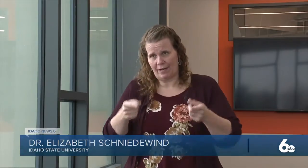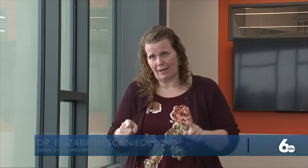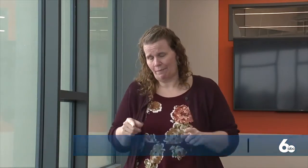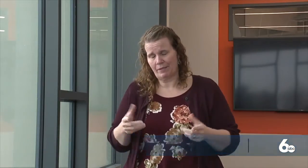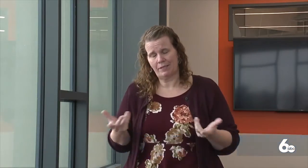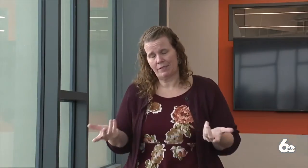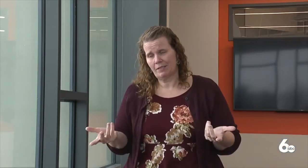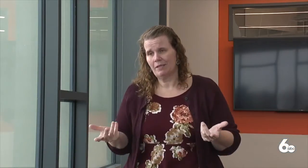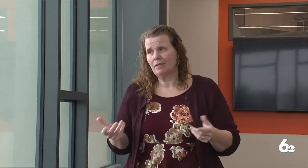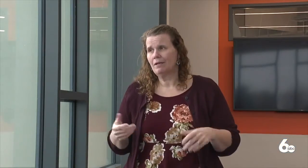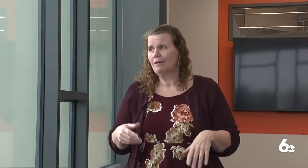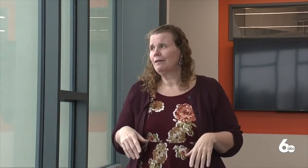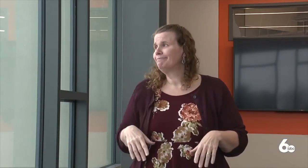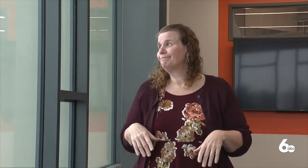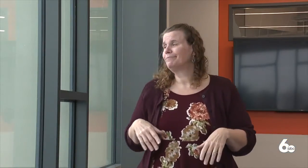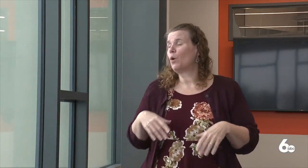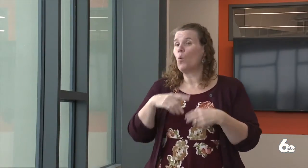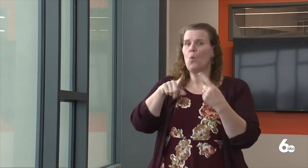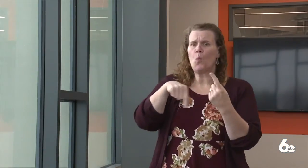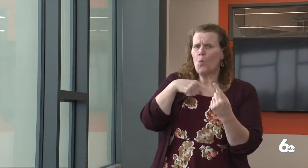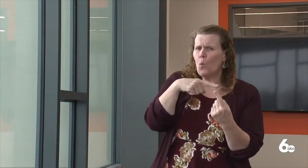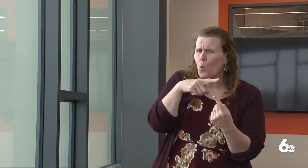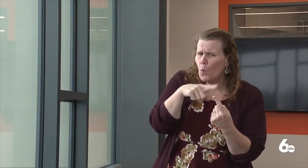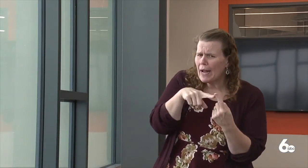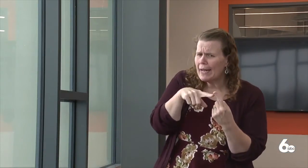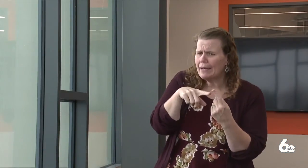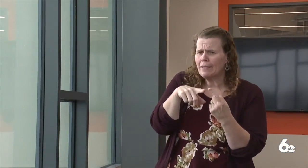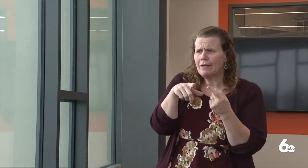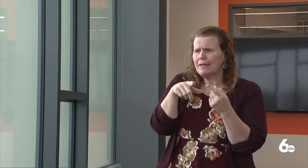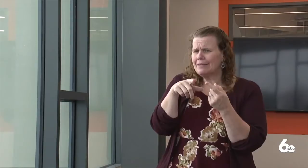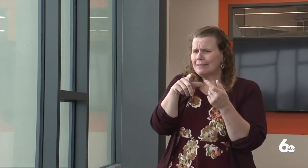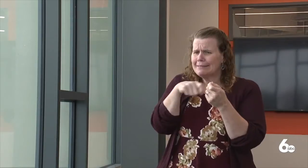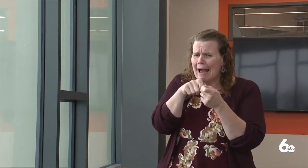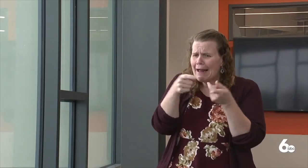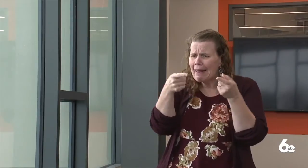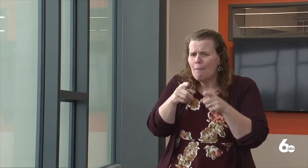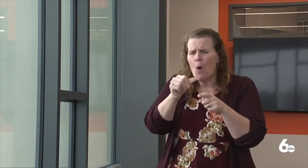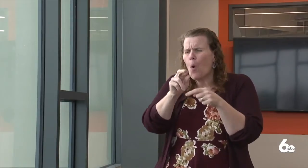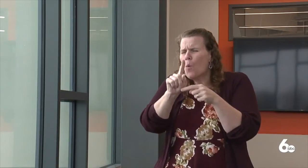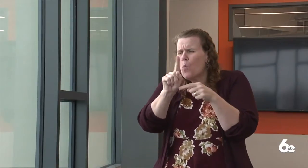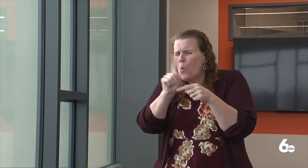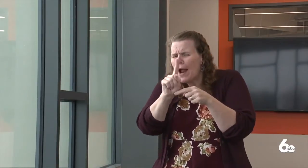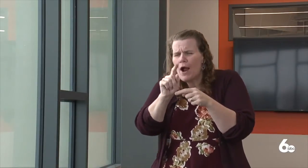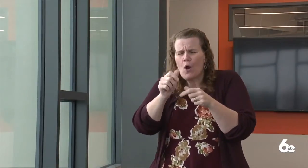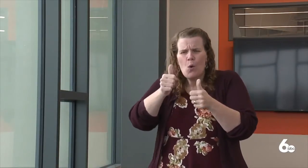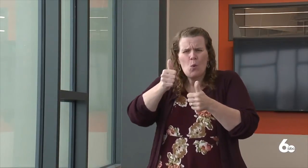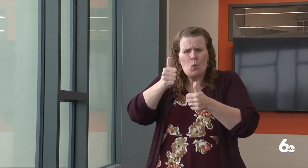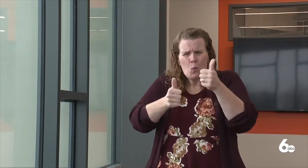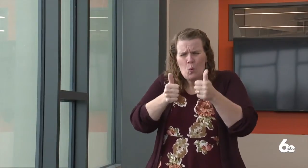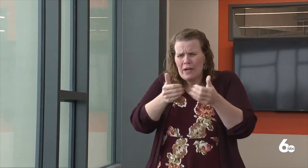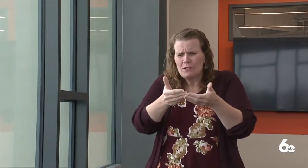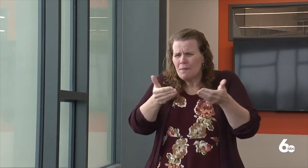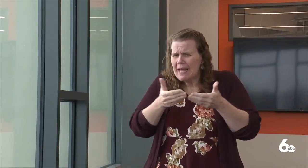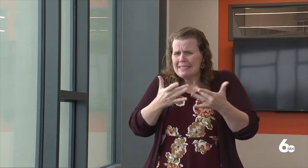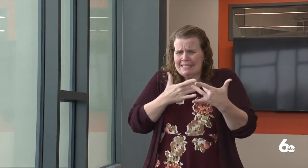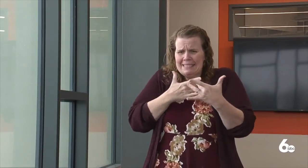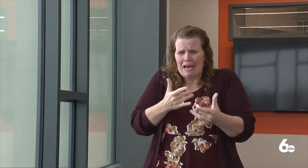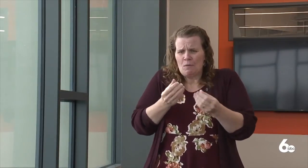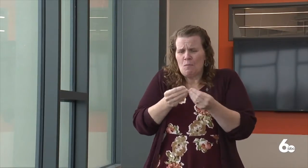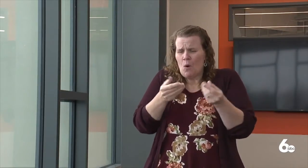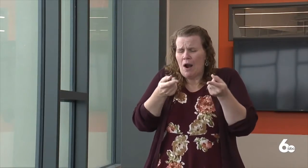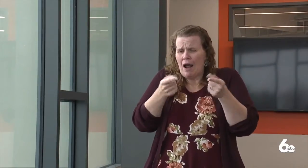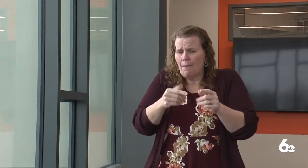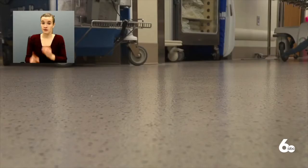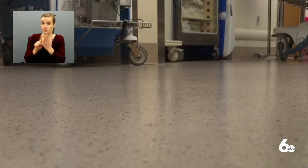or when exactly that happens or at which place it's more common for them to be denied an